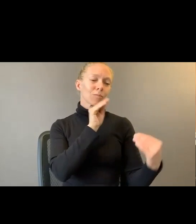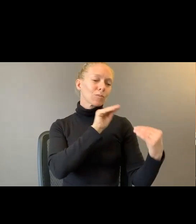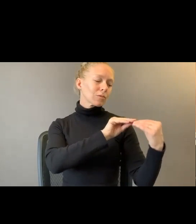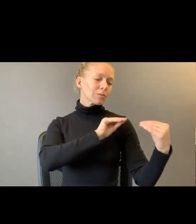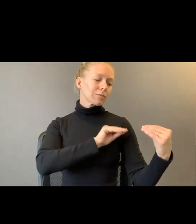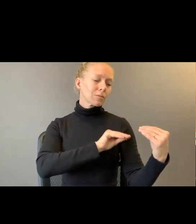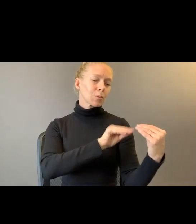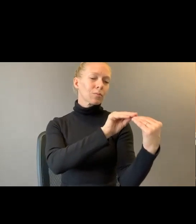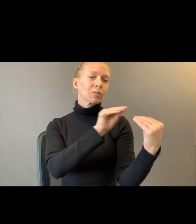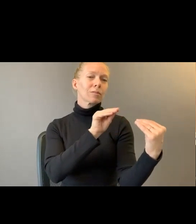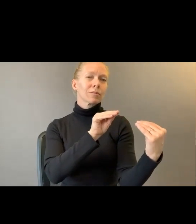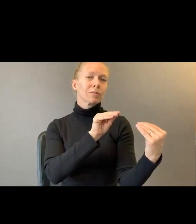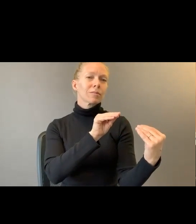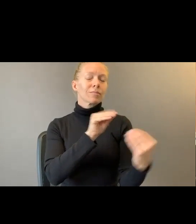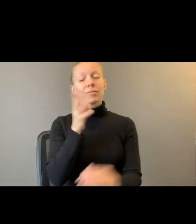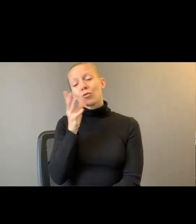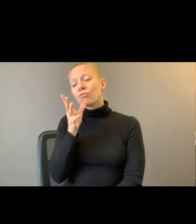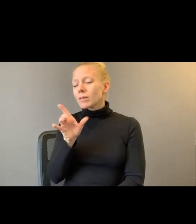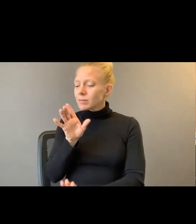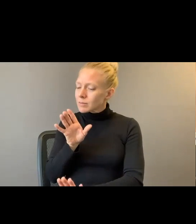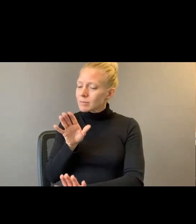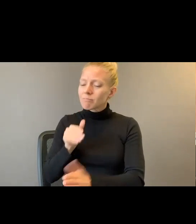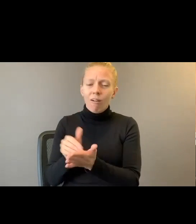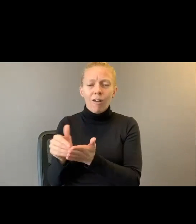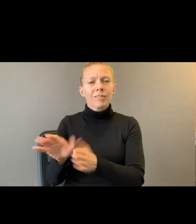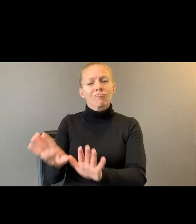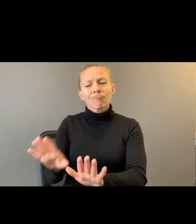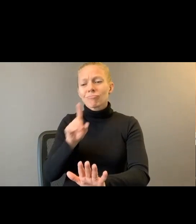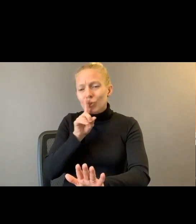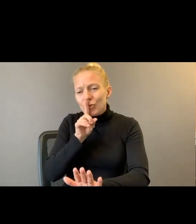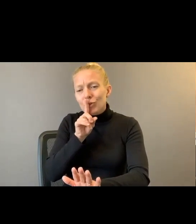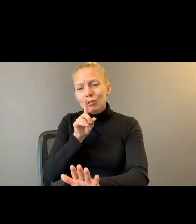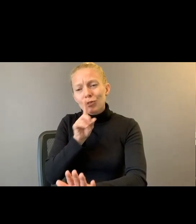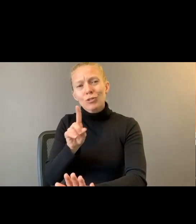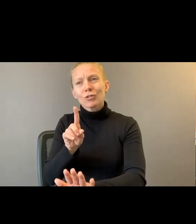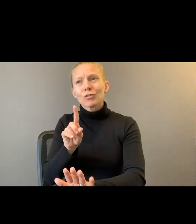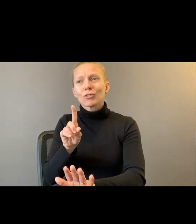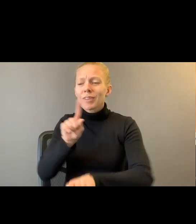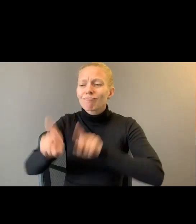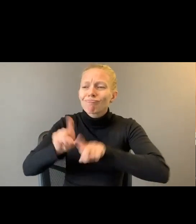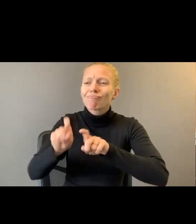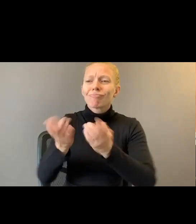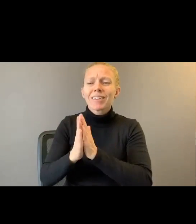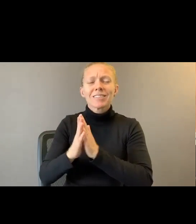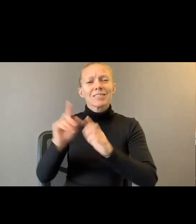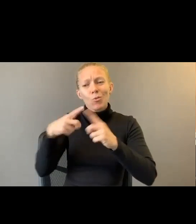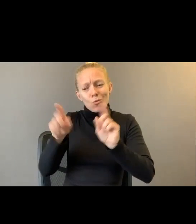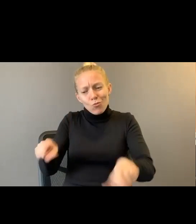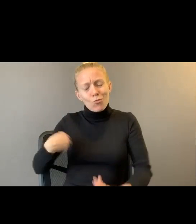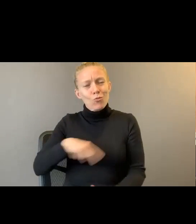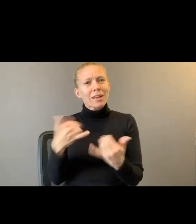Often shushed grannies pull my toes. Ask when we can play their favorite game again. And I tell them,